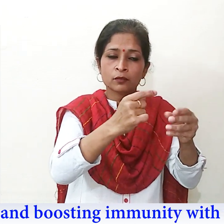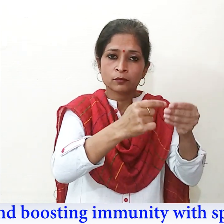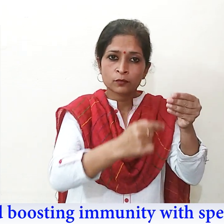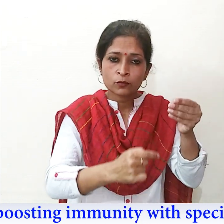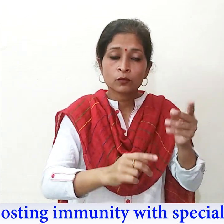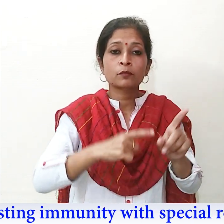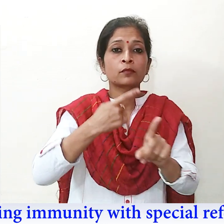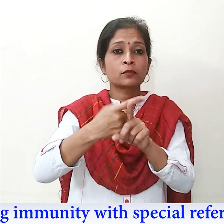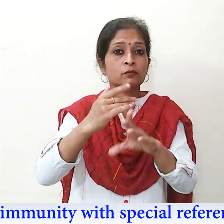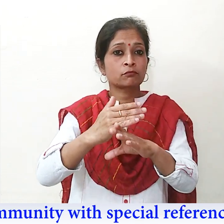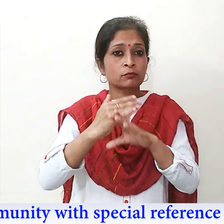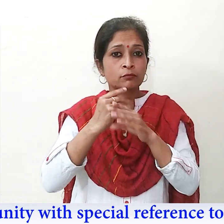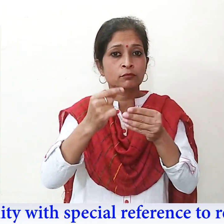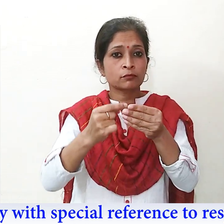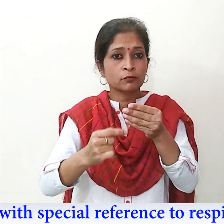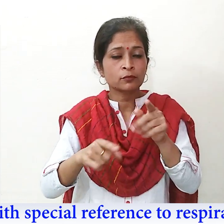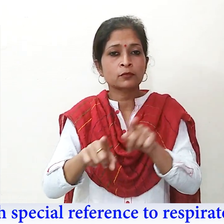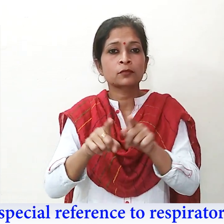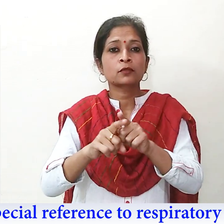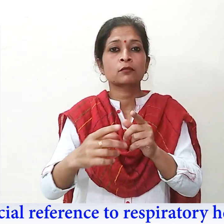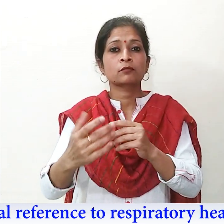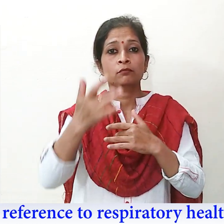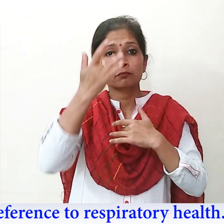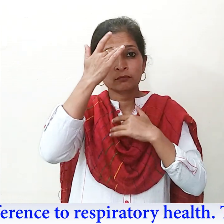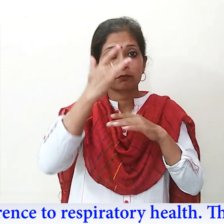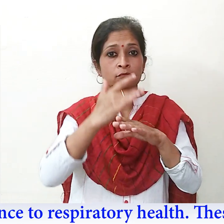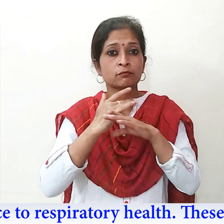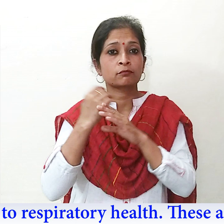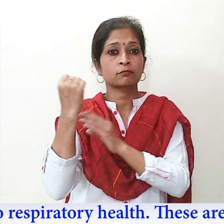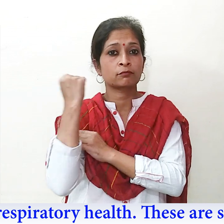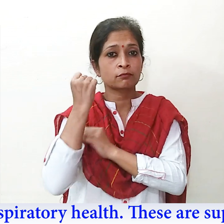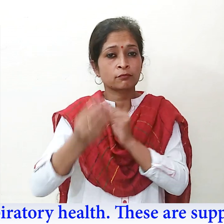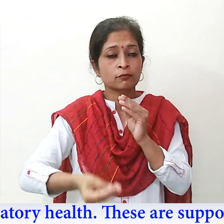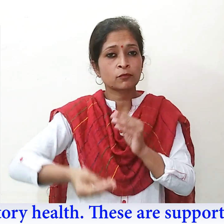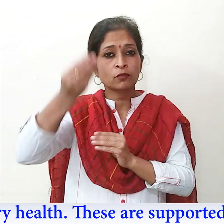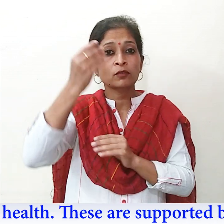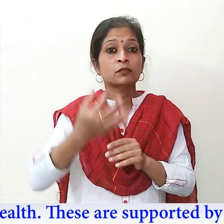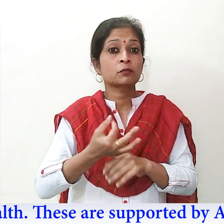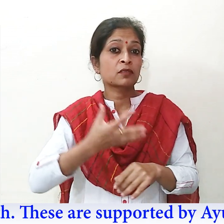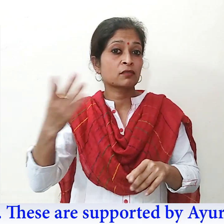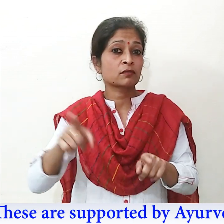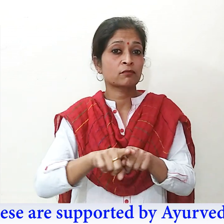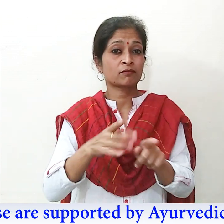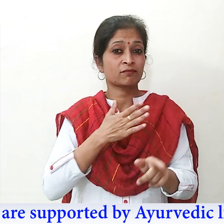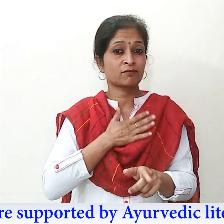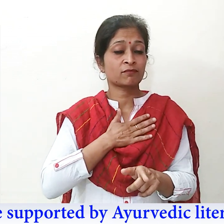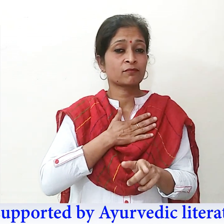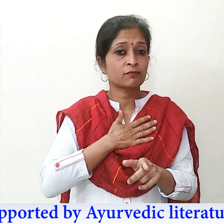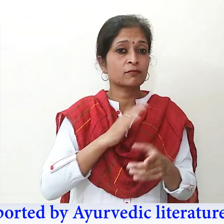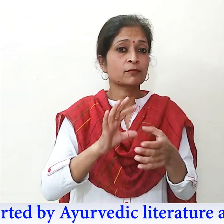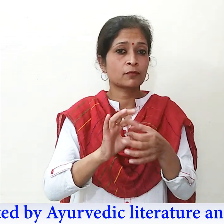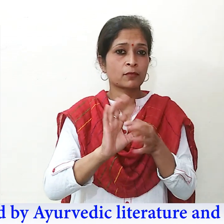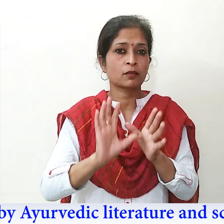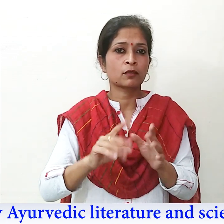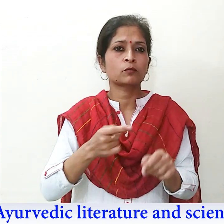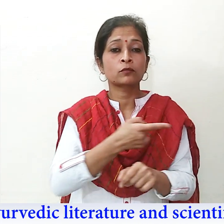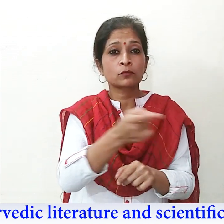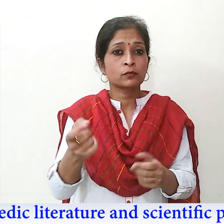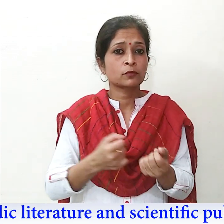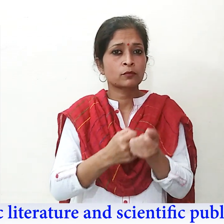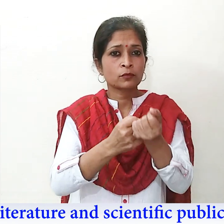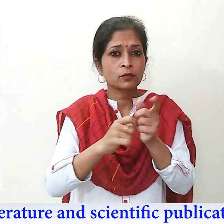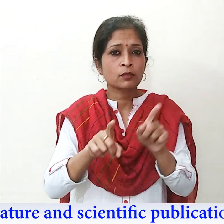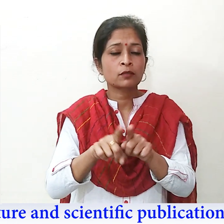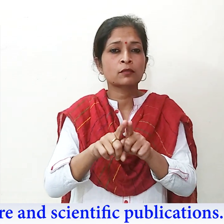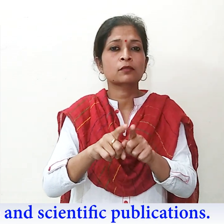measures and boosting immunity with special reference to respiratory health. methods. These are supported